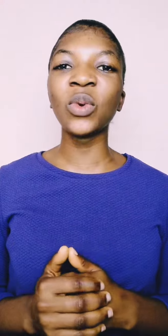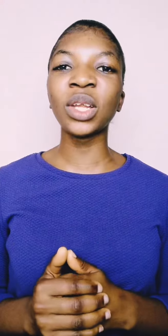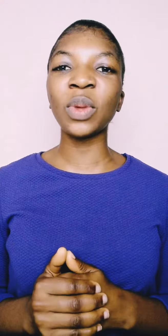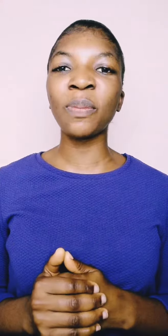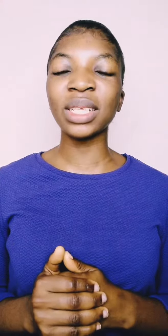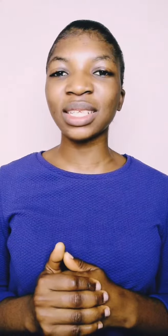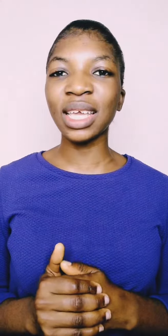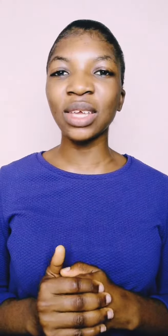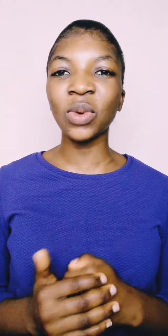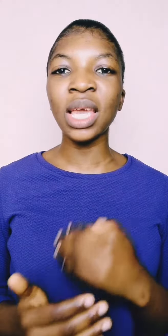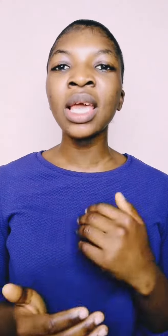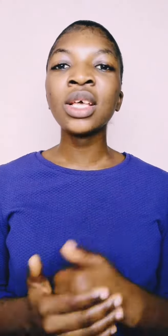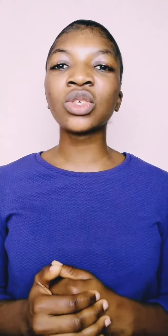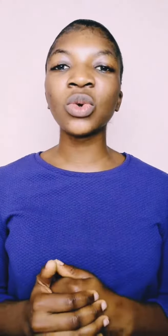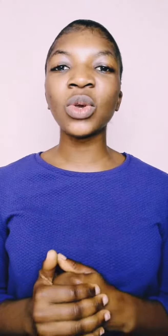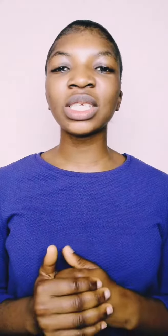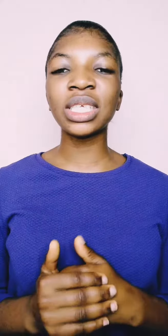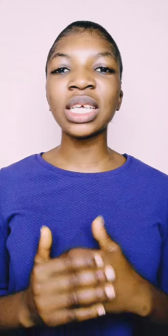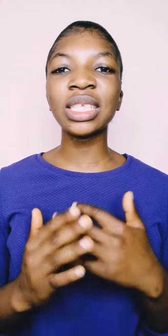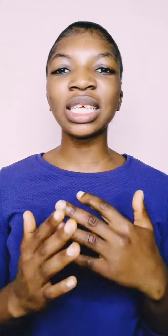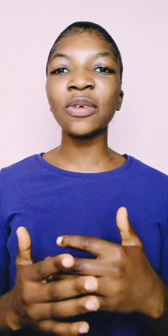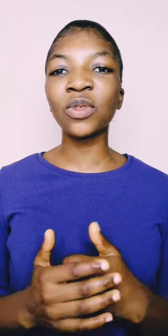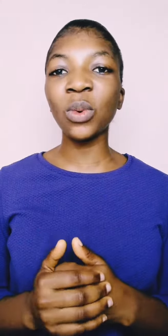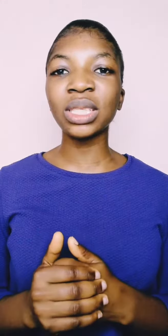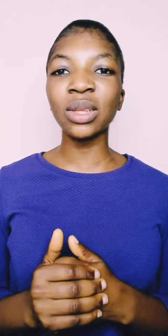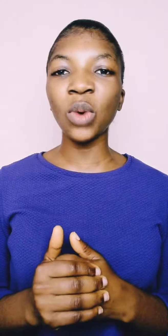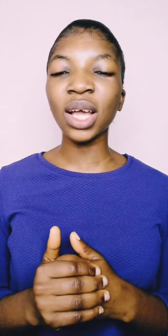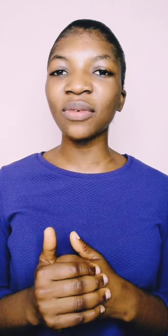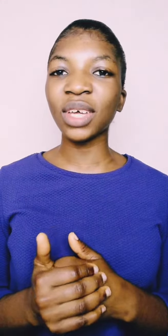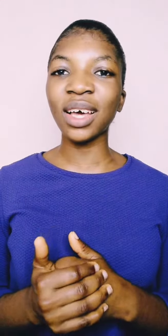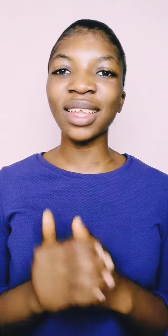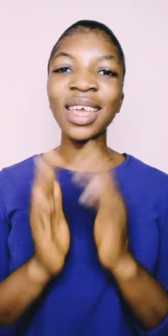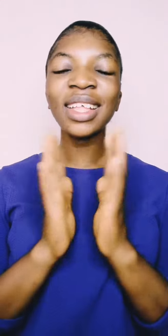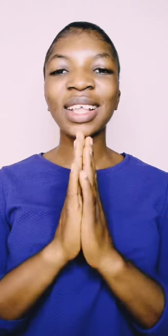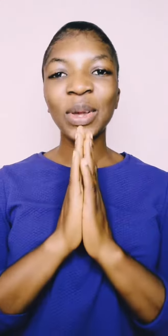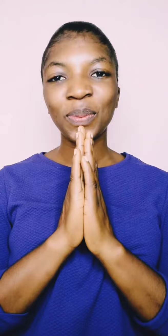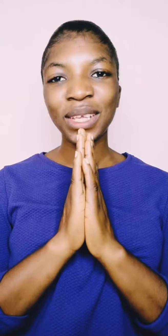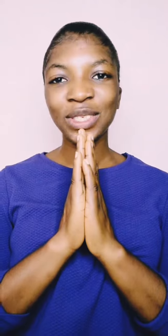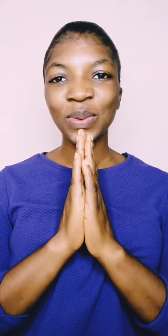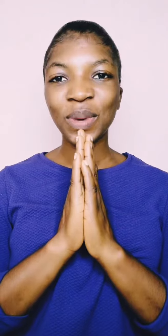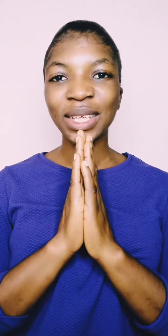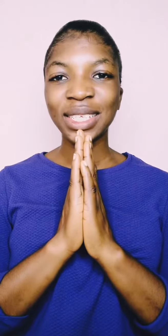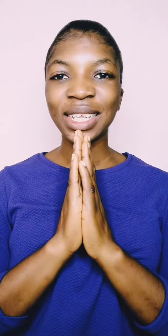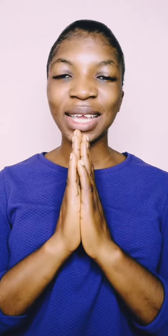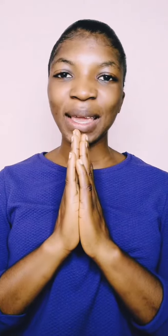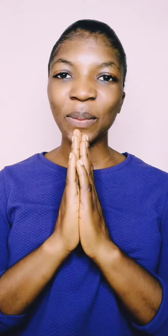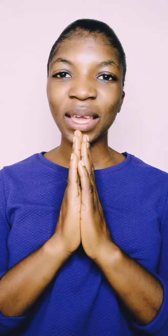Word with Pastor Igwe. Sow your seeds, give towards the work of God. The Lord bless you mightily. Amen.